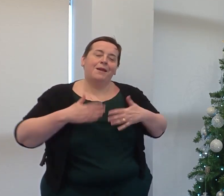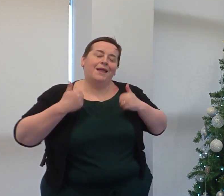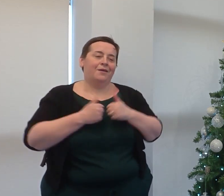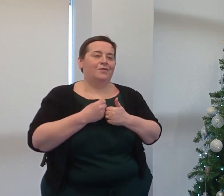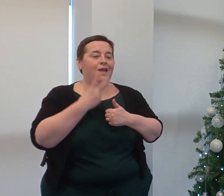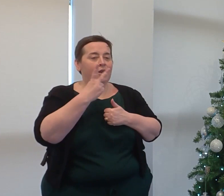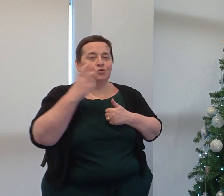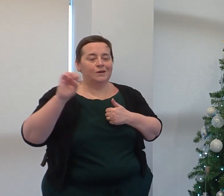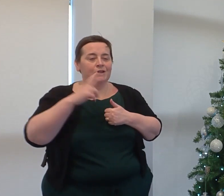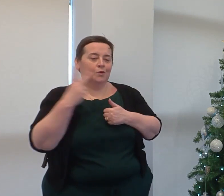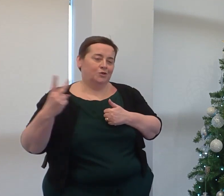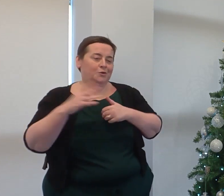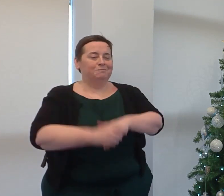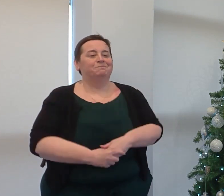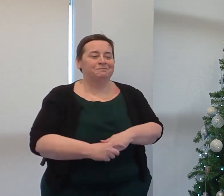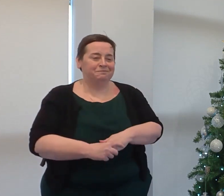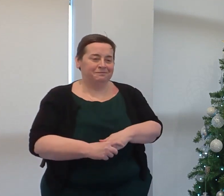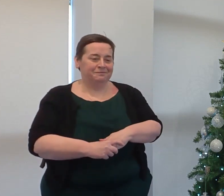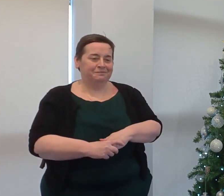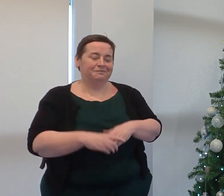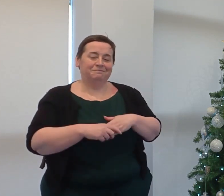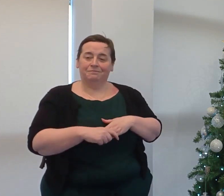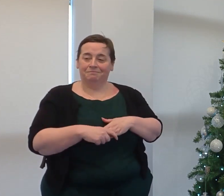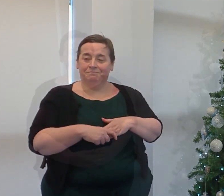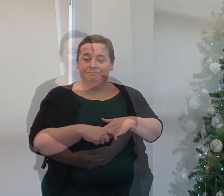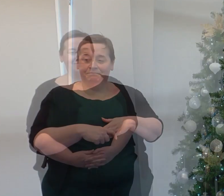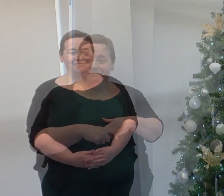healthy 2022. Thank you.